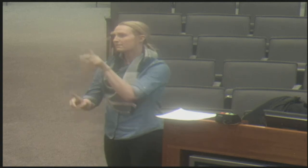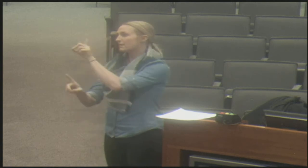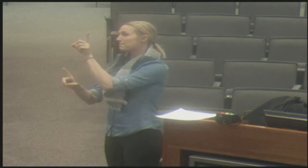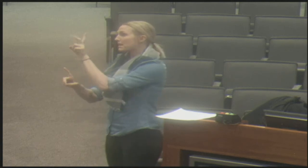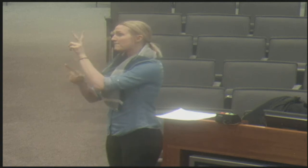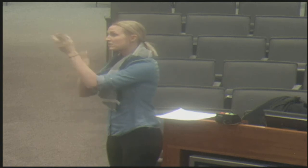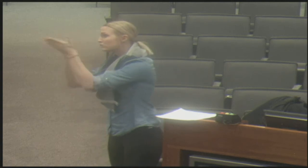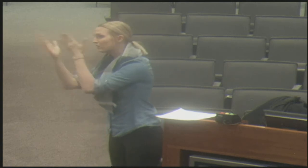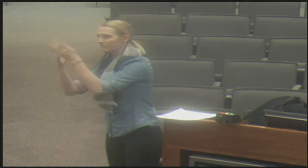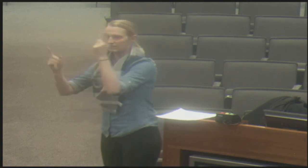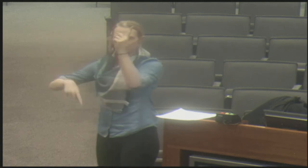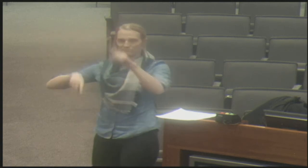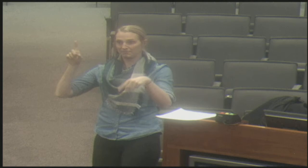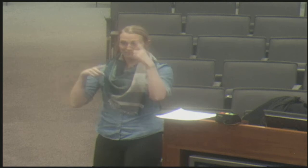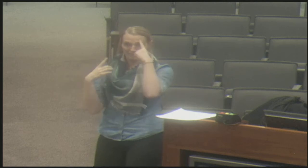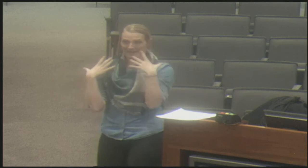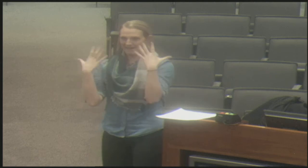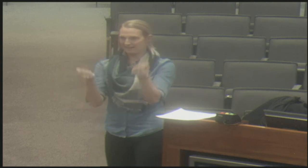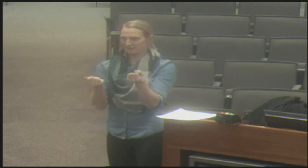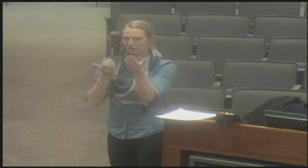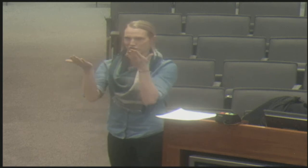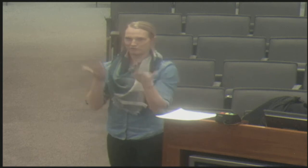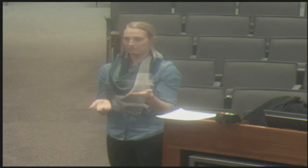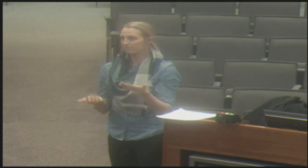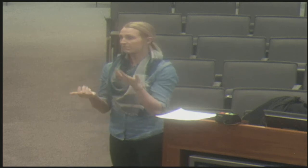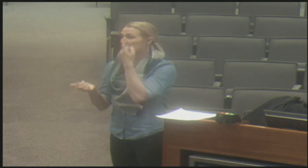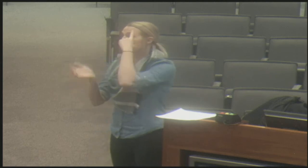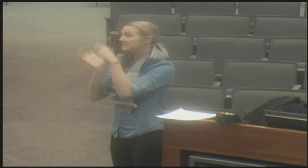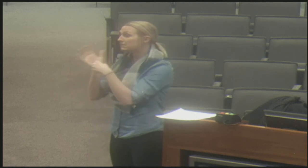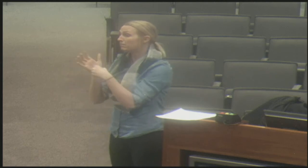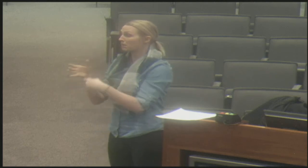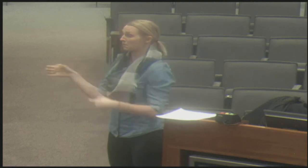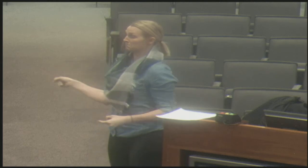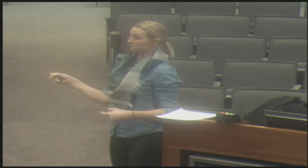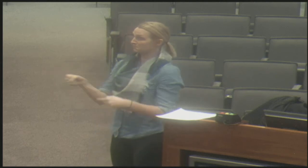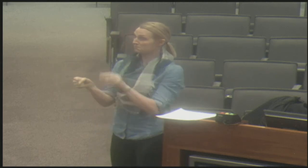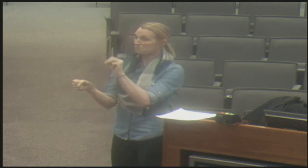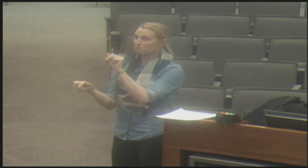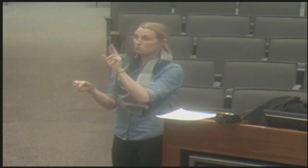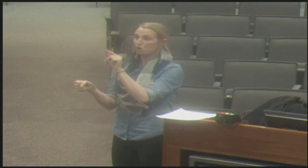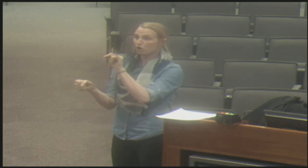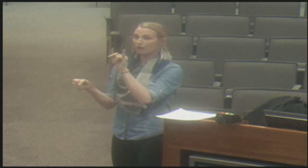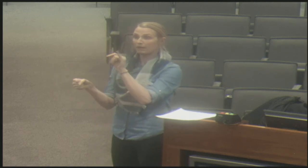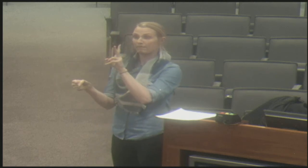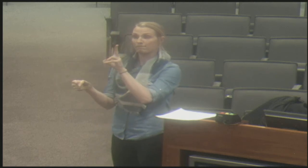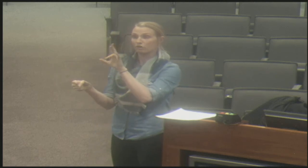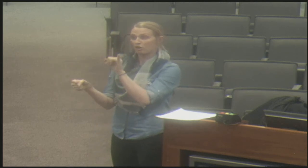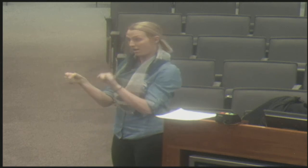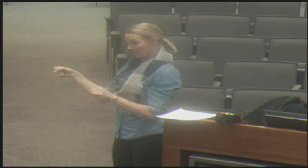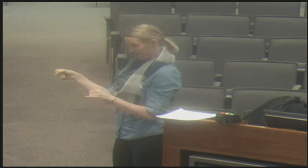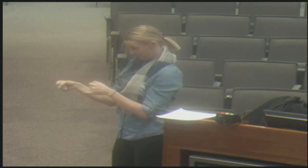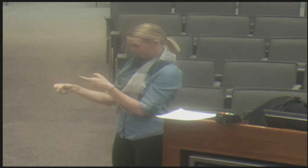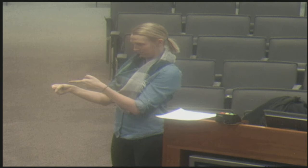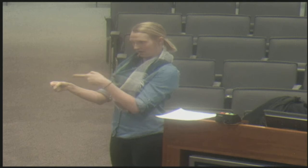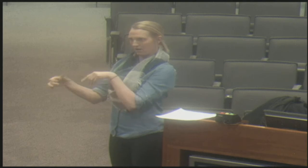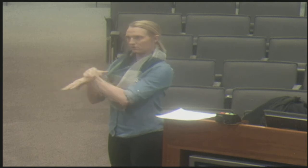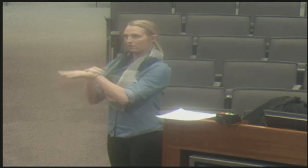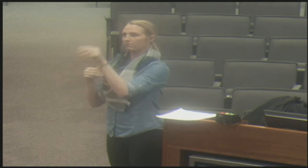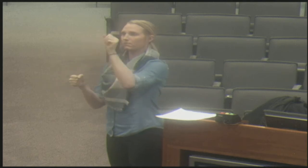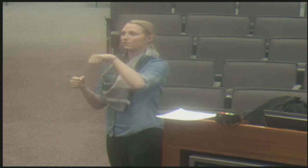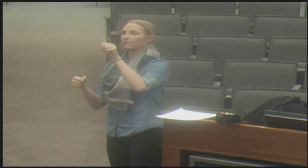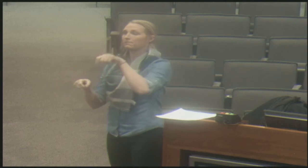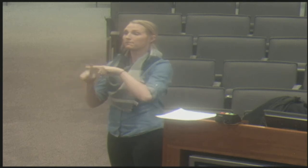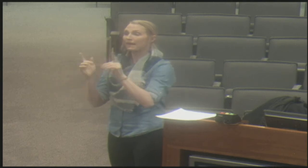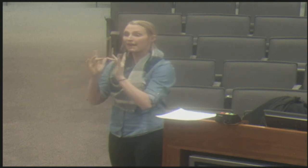people experience that still prevent them from receiving full access. One of those examples might be bringing